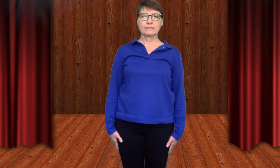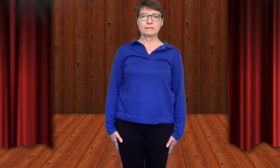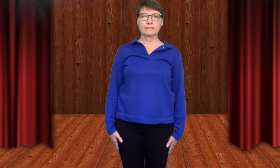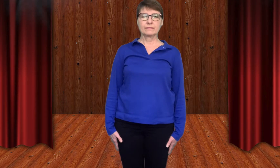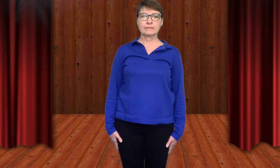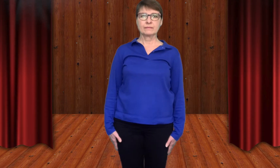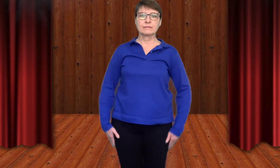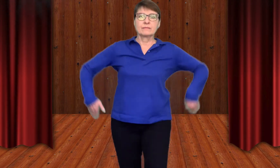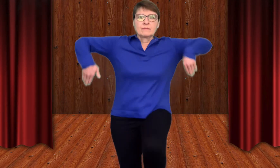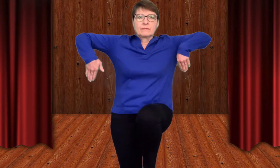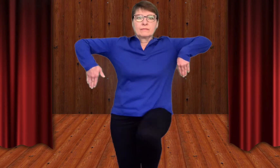action.